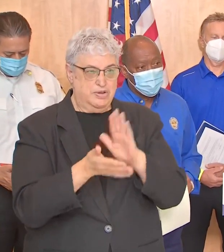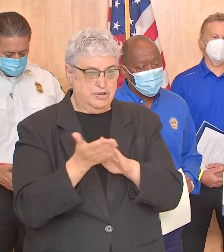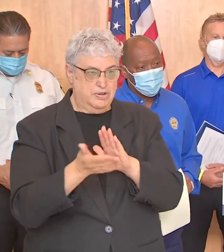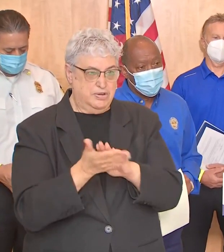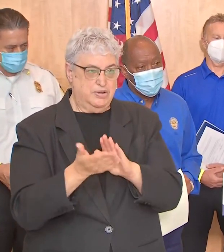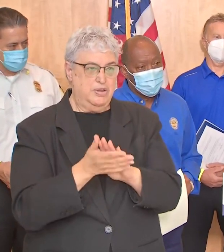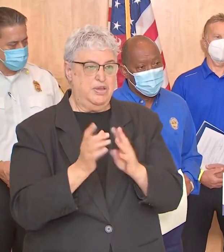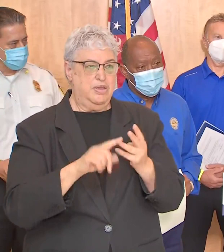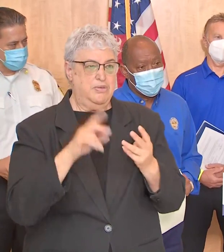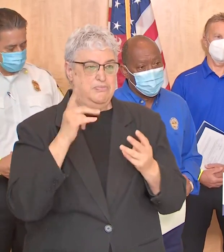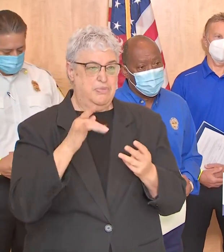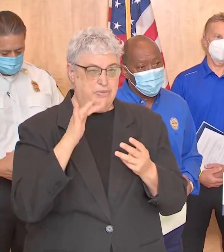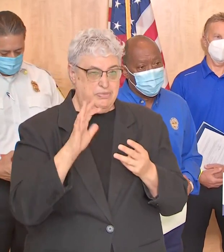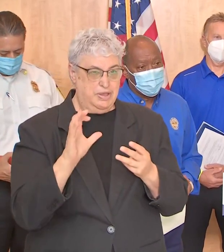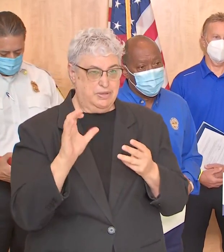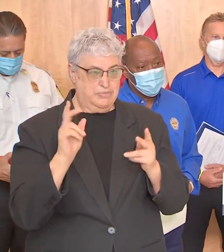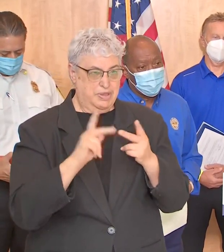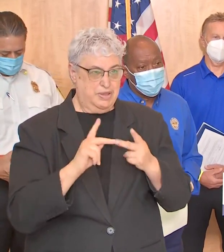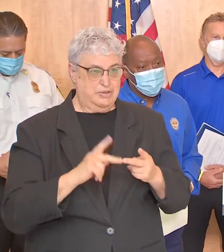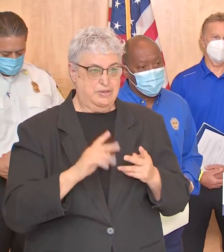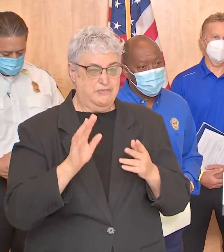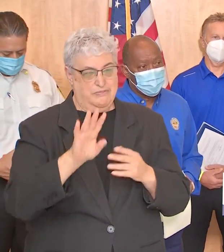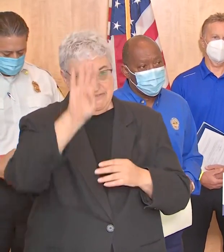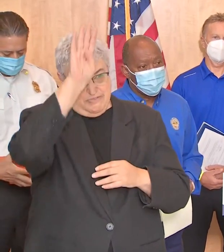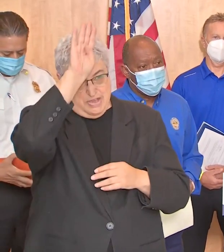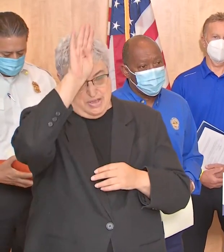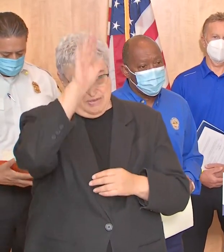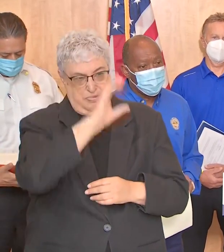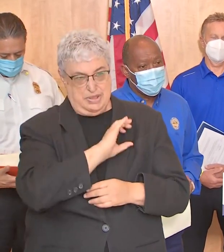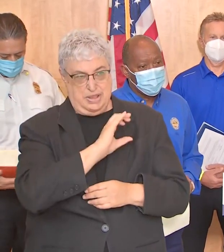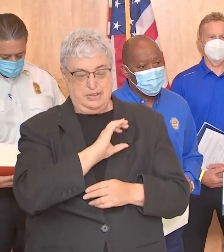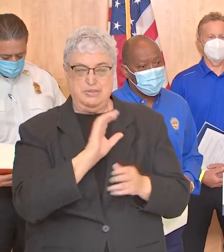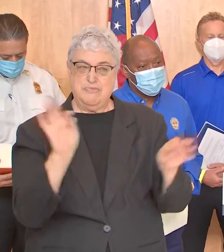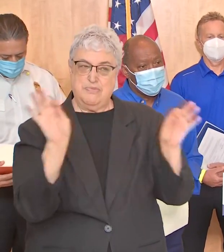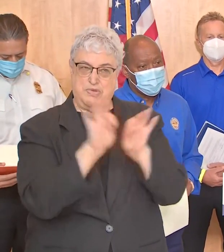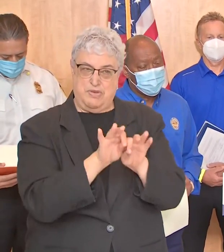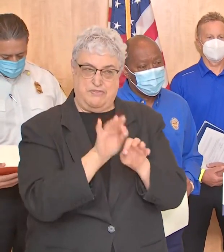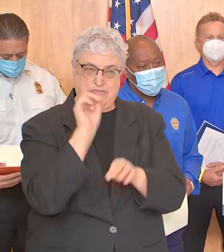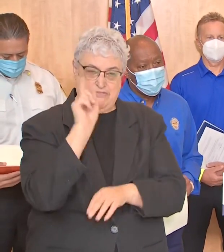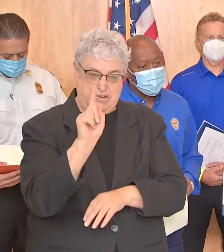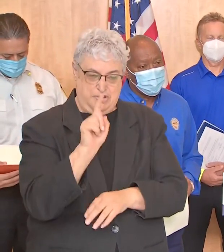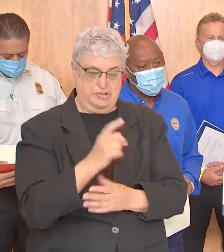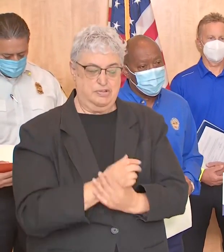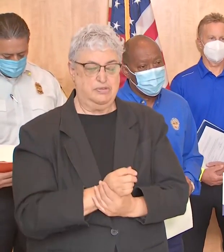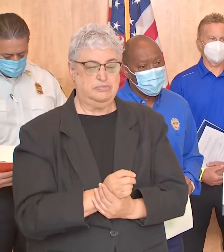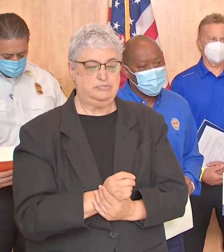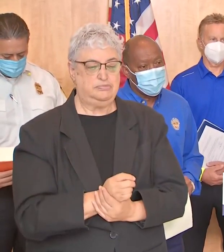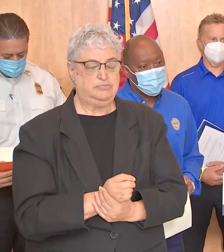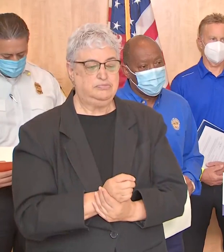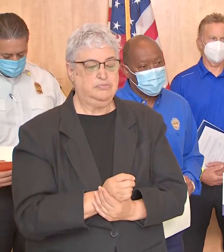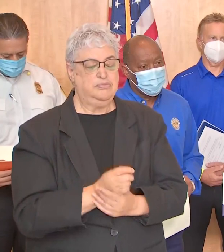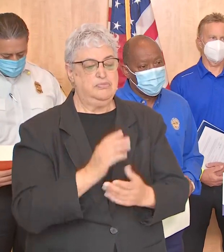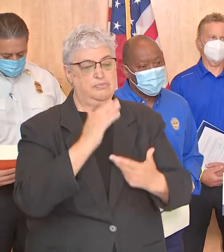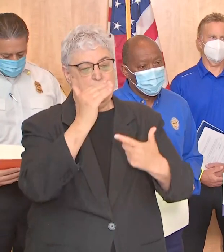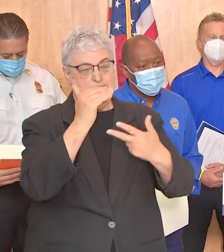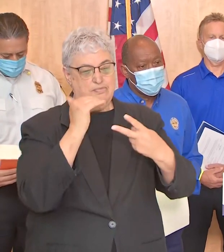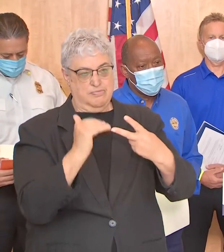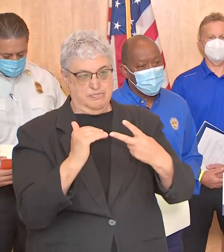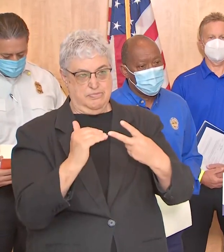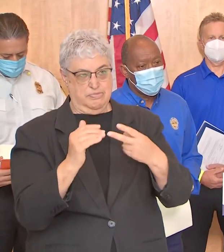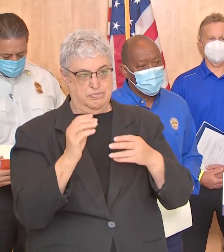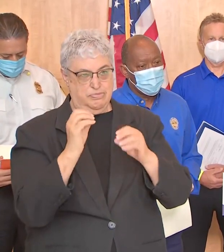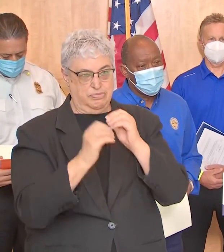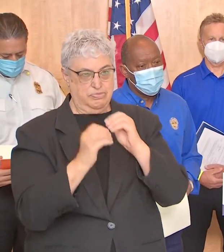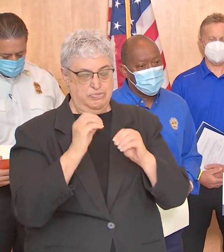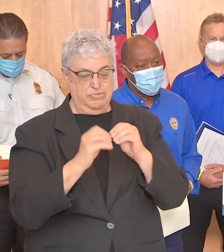public service facilities such as fire and police stations then the company will focus its repairs on